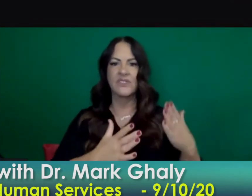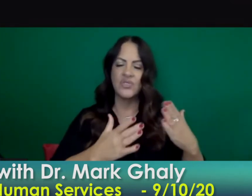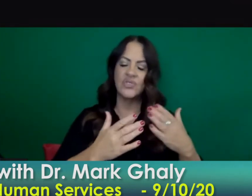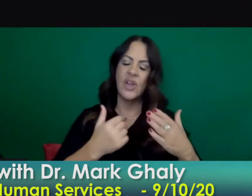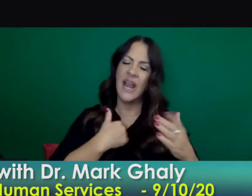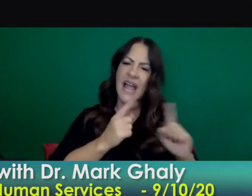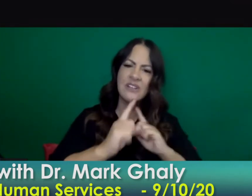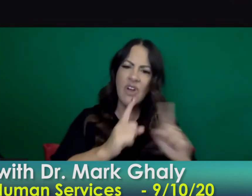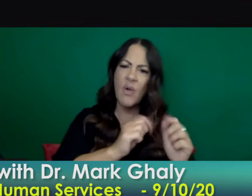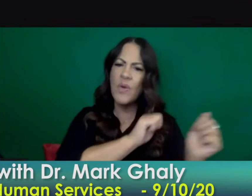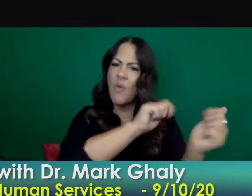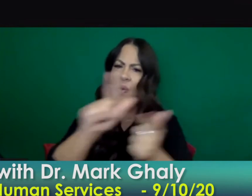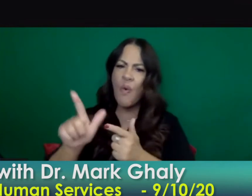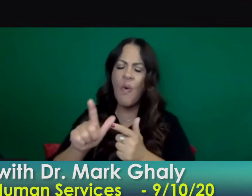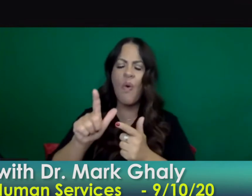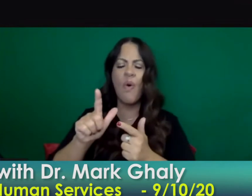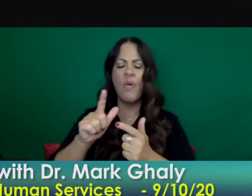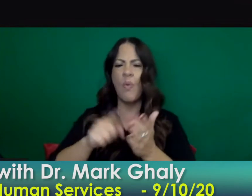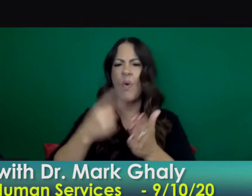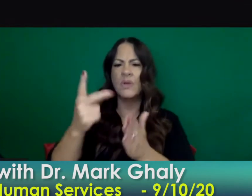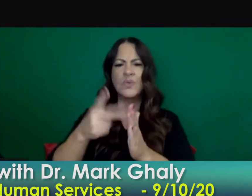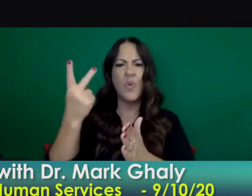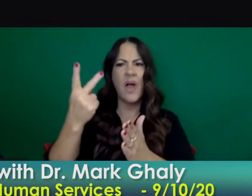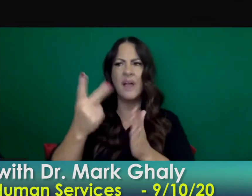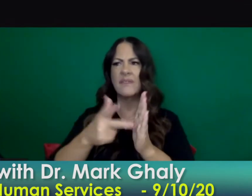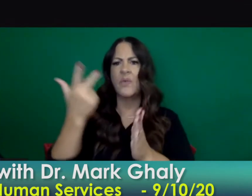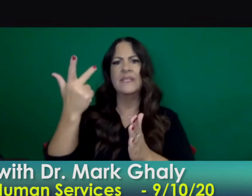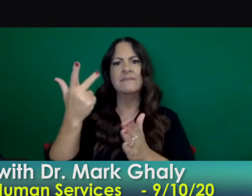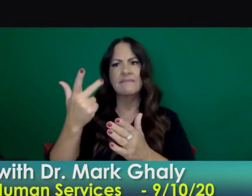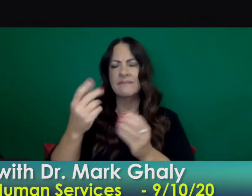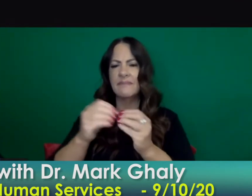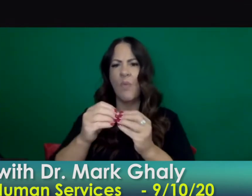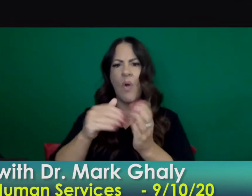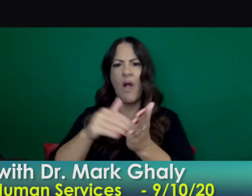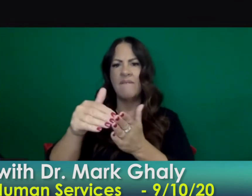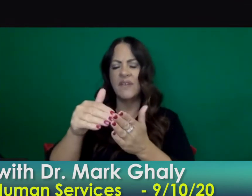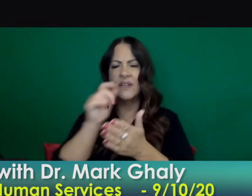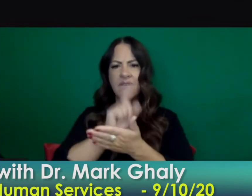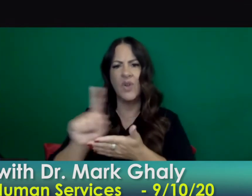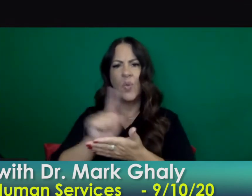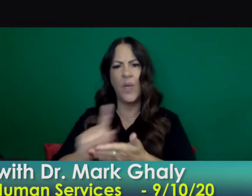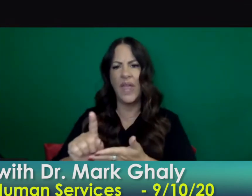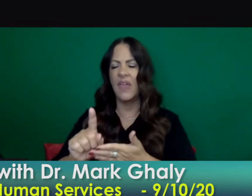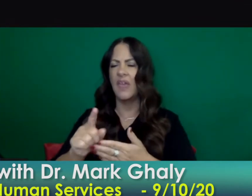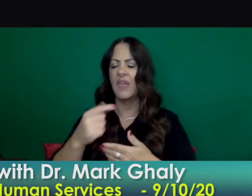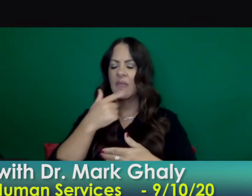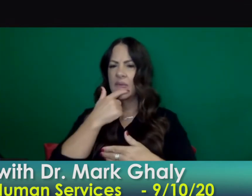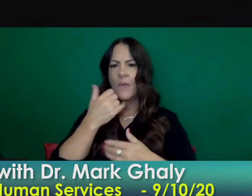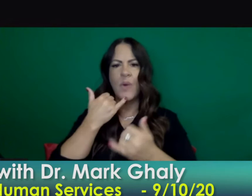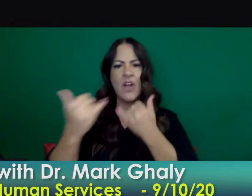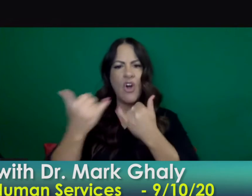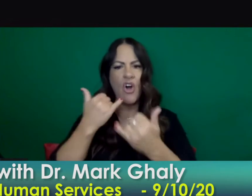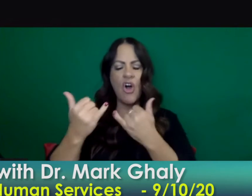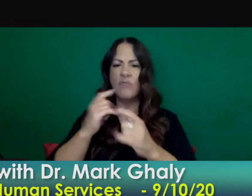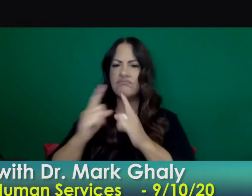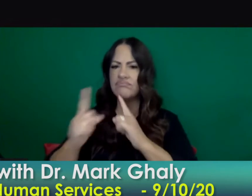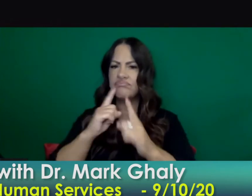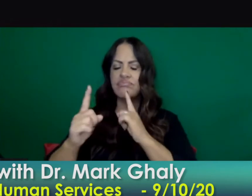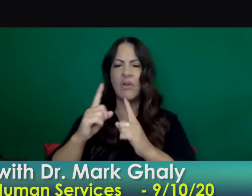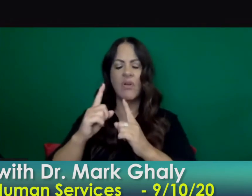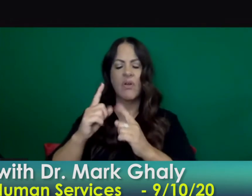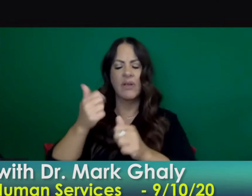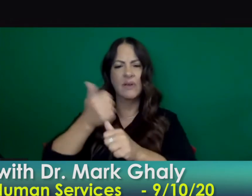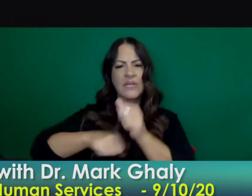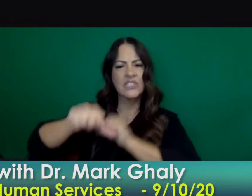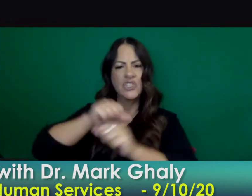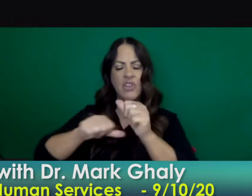uh at a minimum once or twice a week often more than that and also uh have each other on speed dial and i do think we have done um